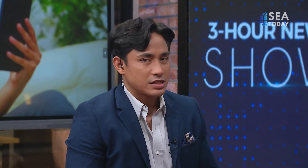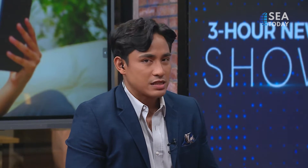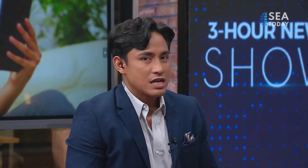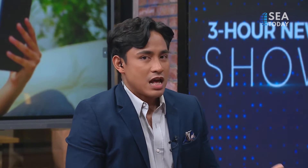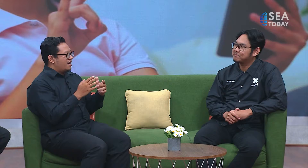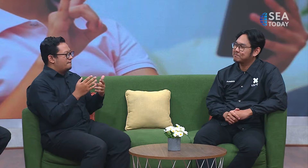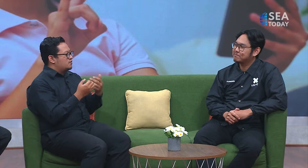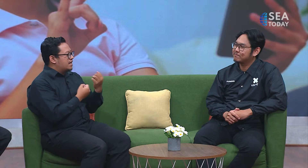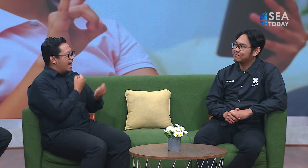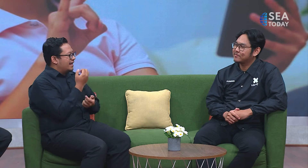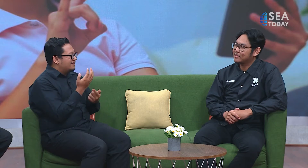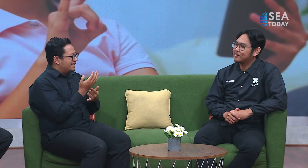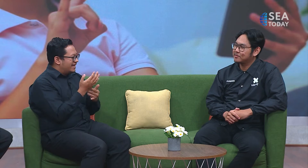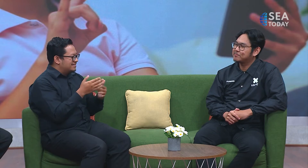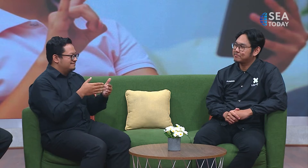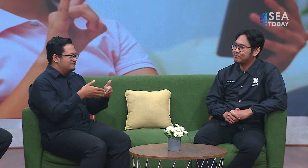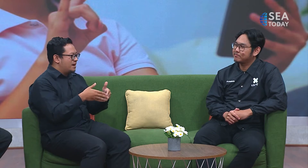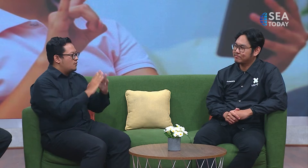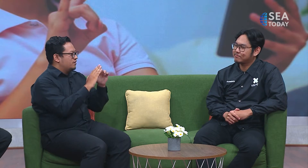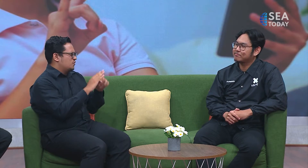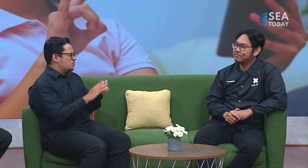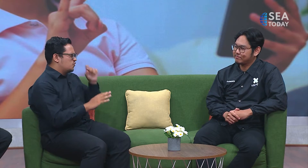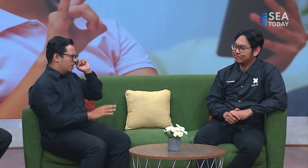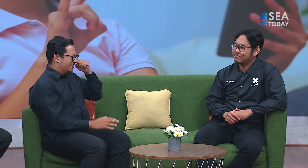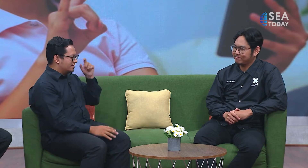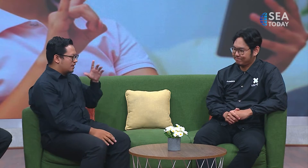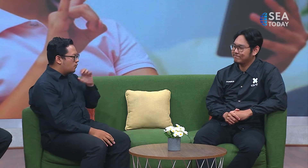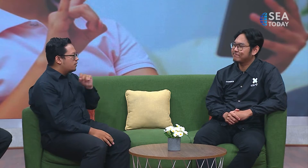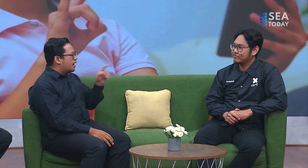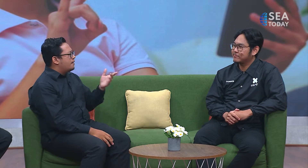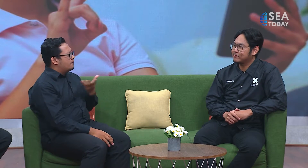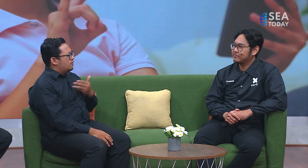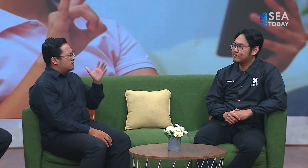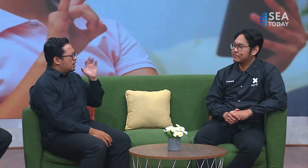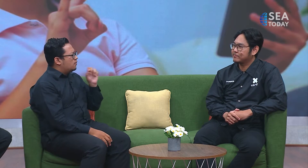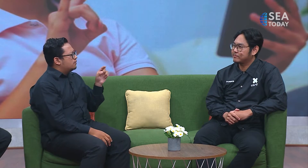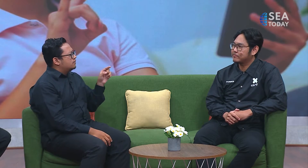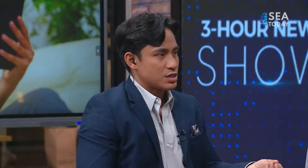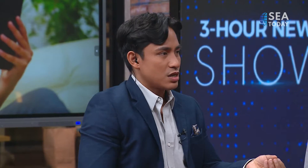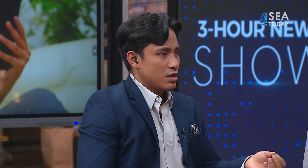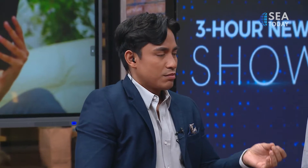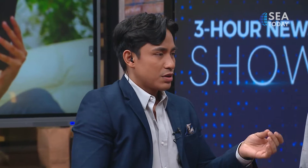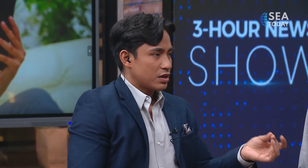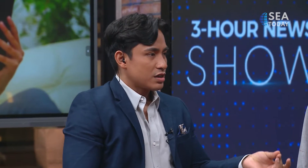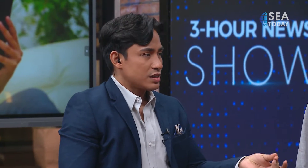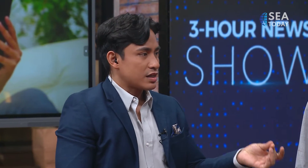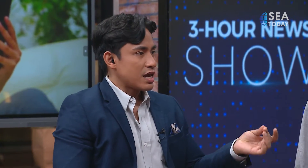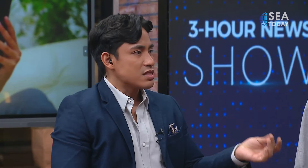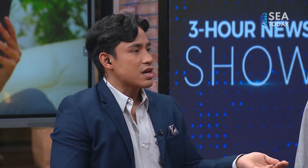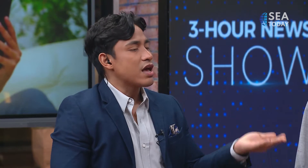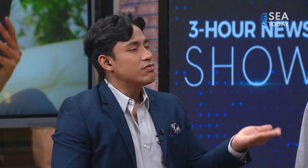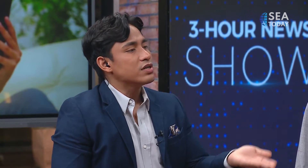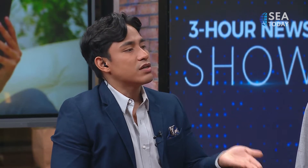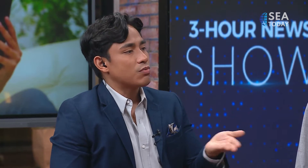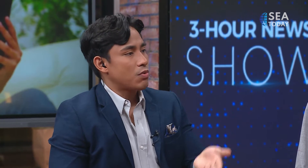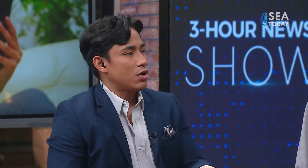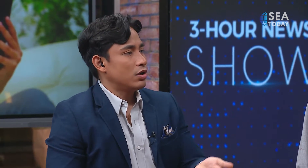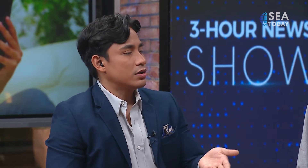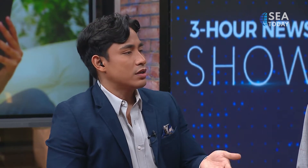and i also want to know what is actually the biggest challenge because in the everyday world uh